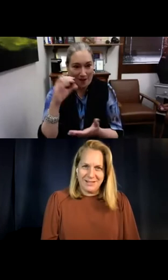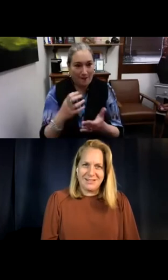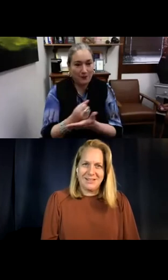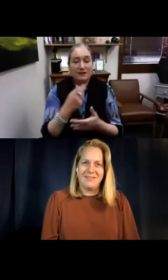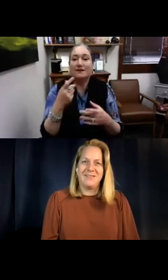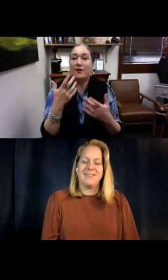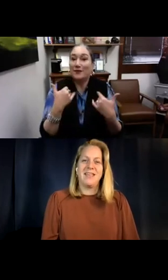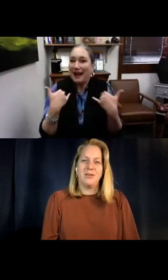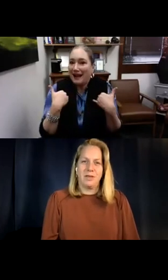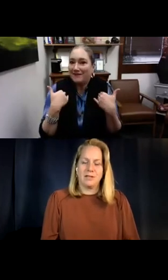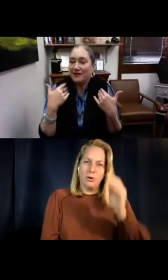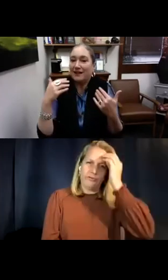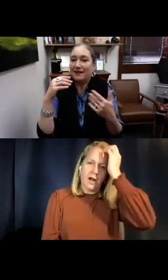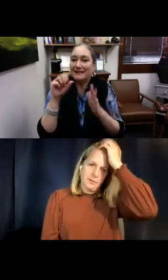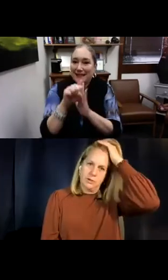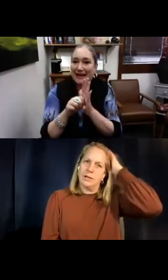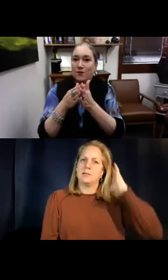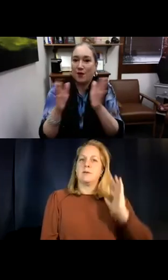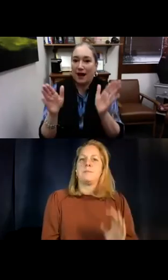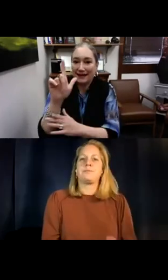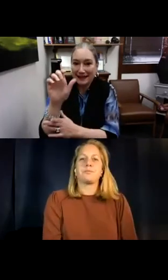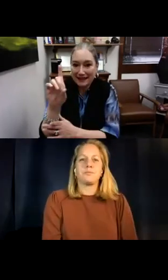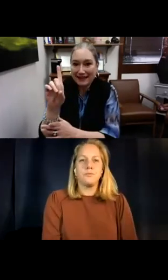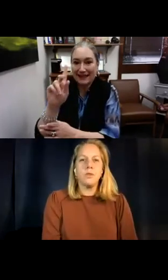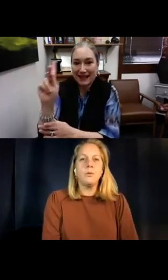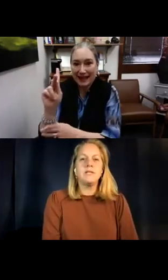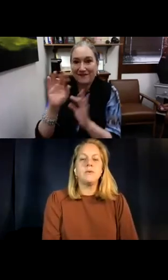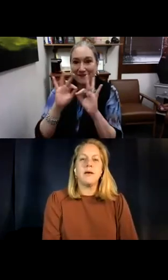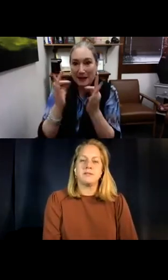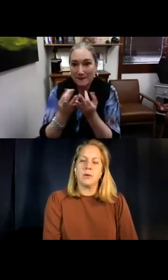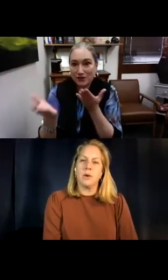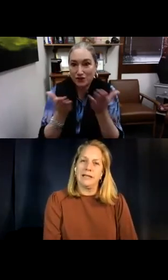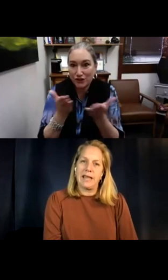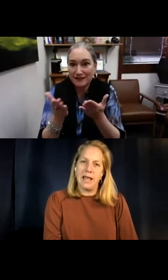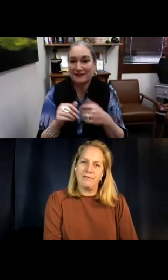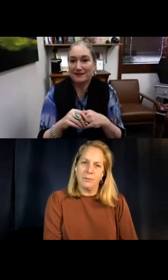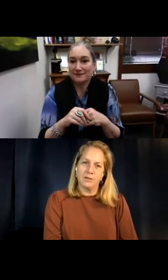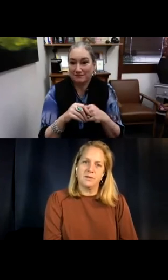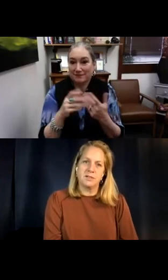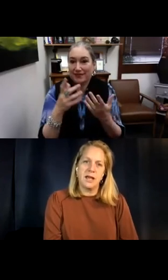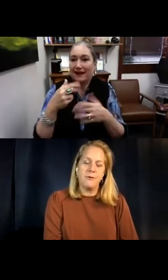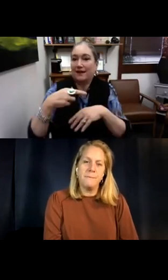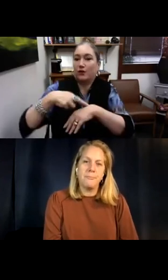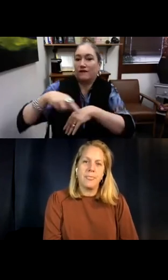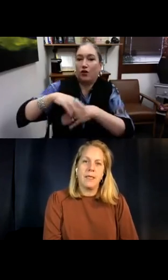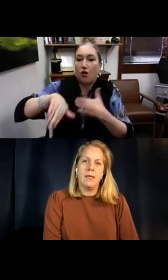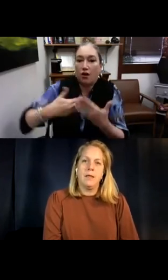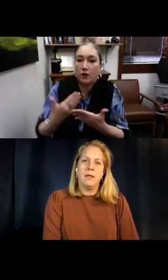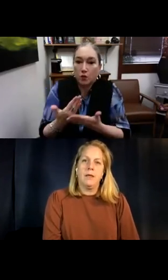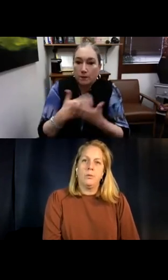Opportunities. Thank you. Yes. Oh, for opportunities. We do have statewide lead K family services now,